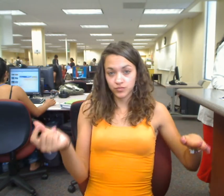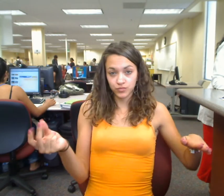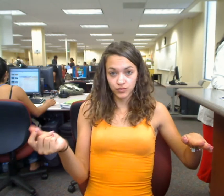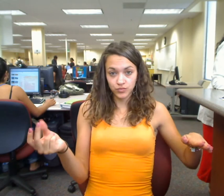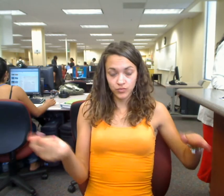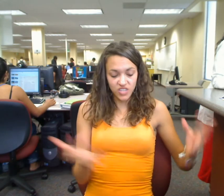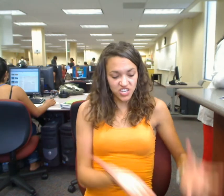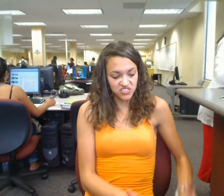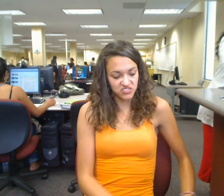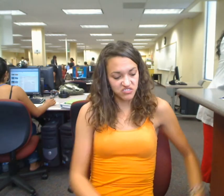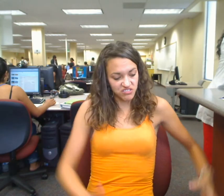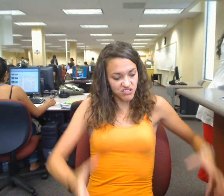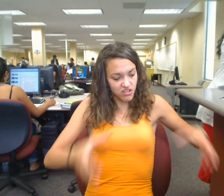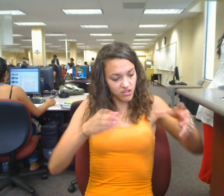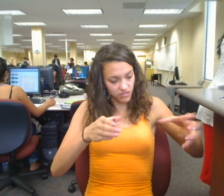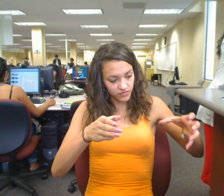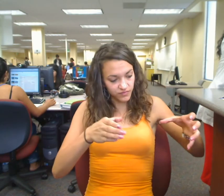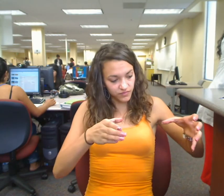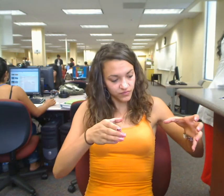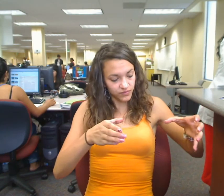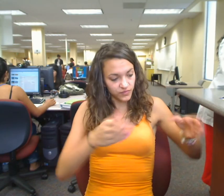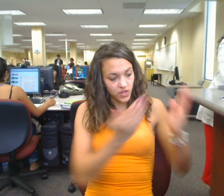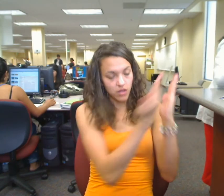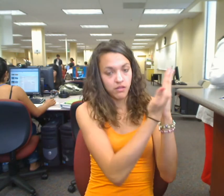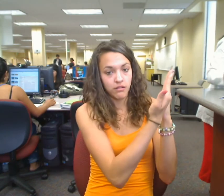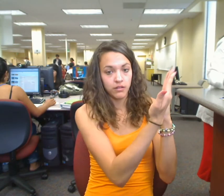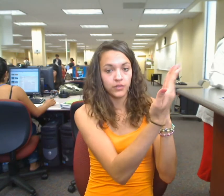They just come up to you. We have been such. I've long time.